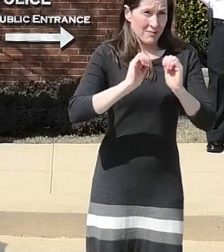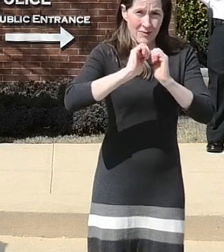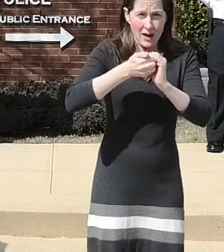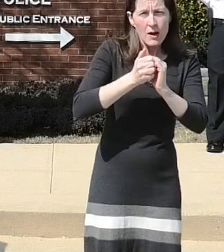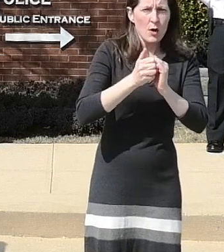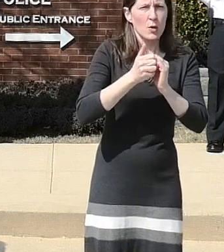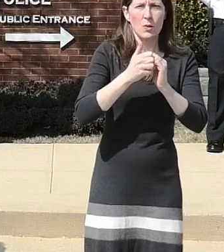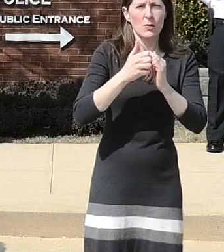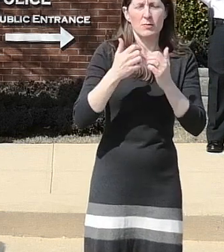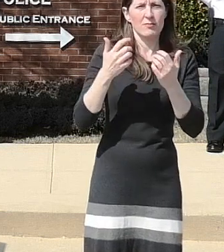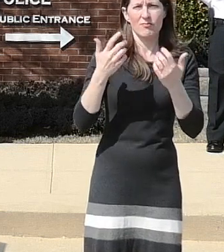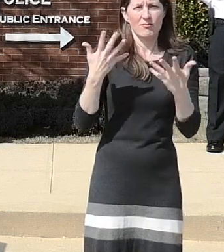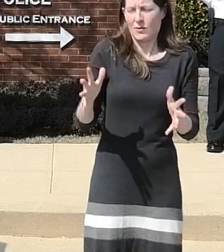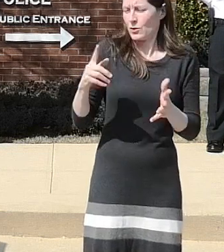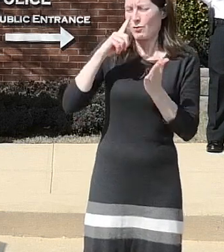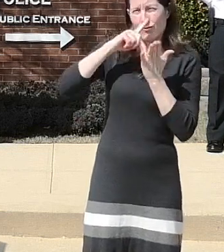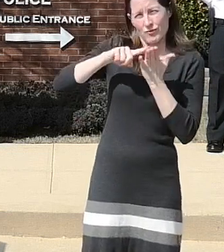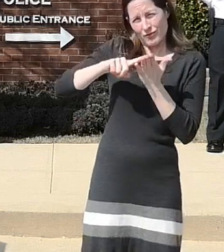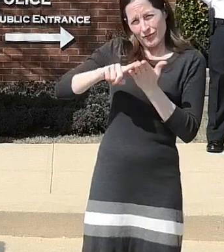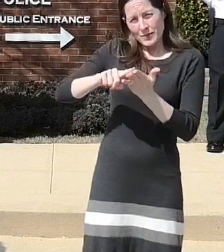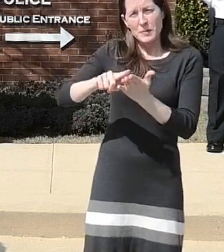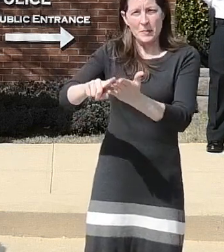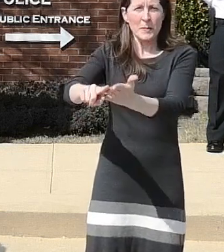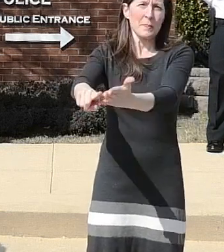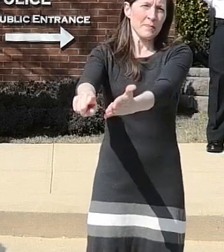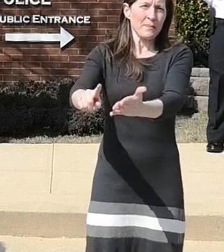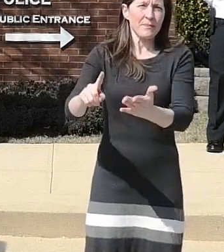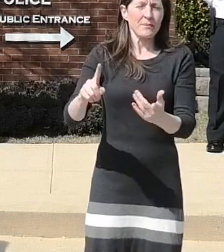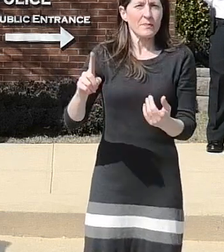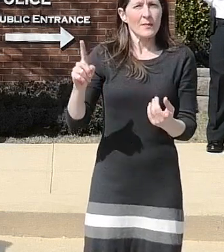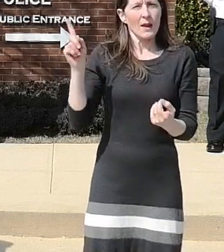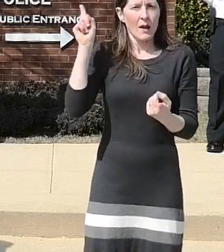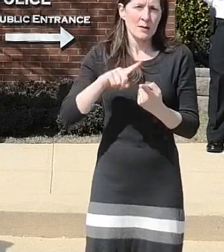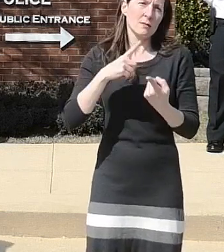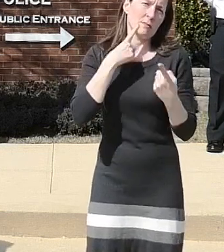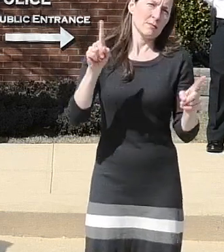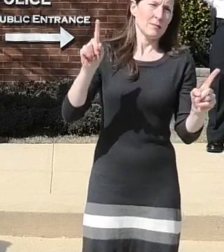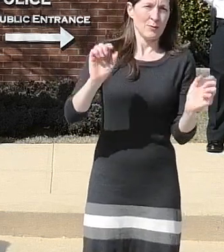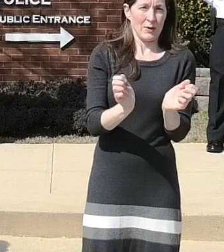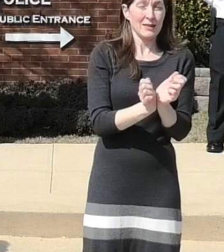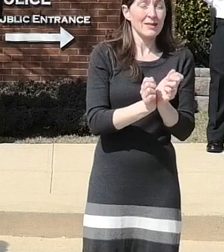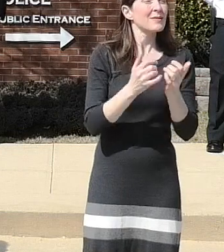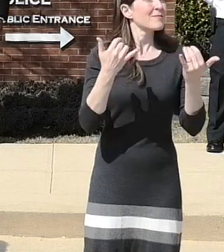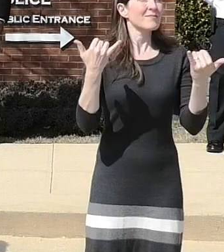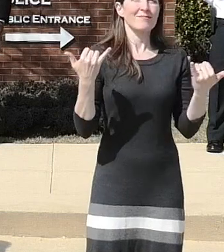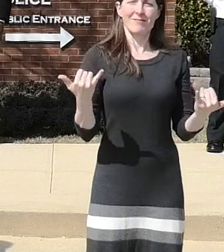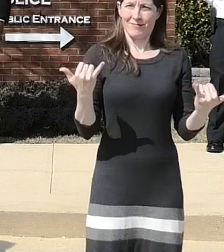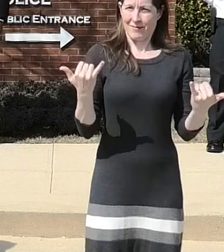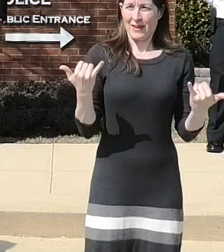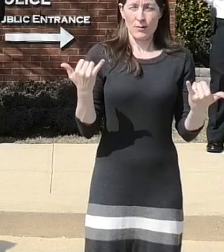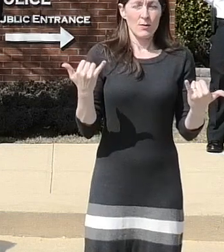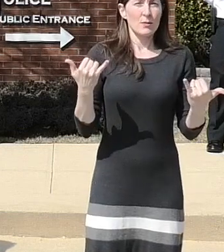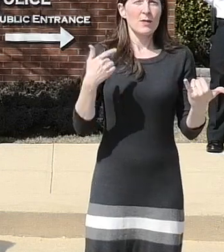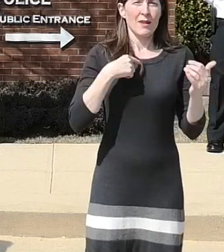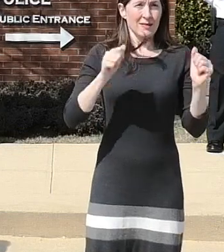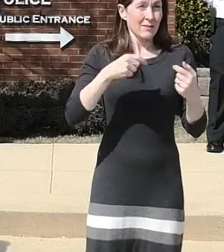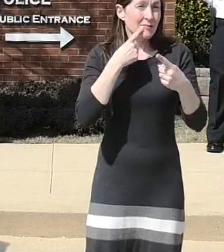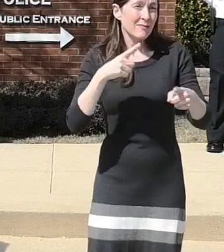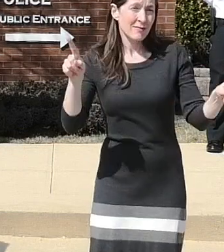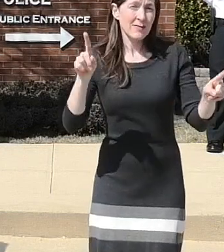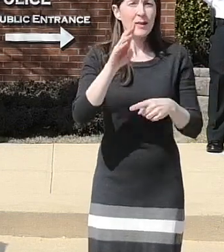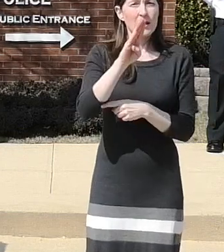yesterday during crawford's arrest this afternoon i can announce that after his bail hearing